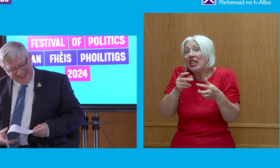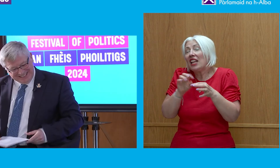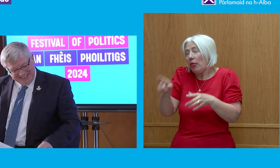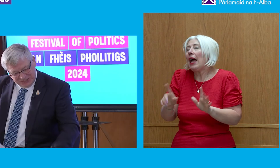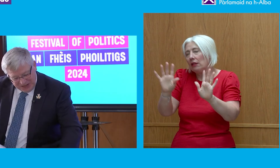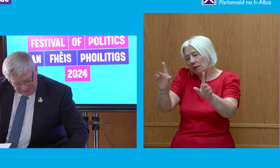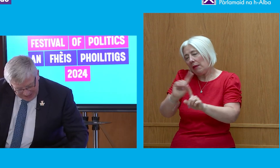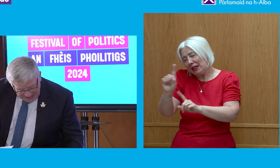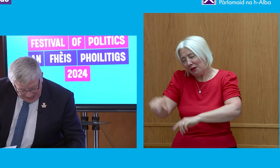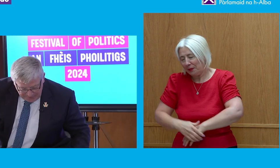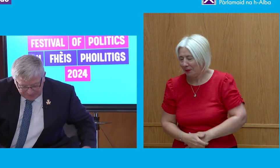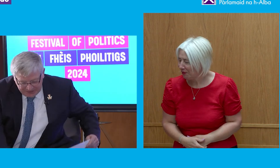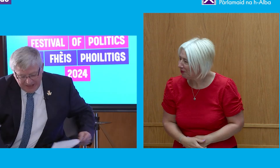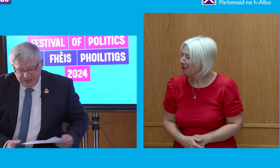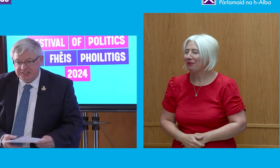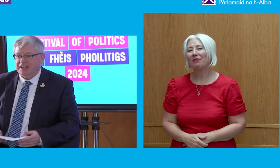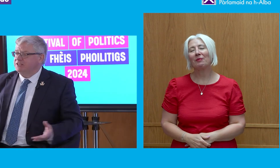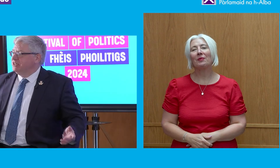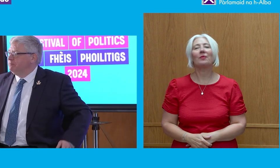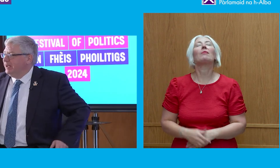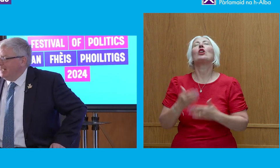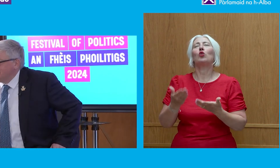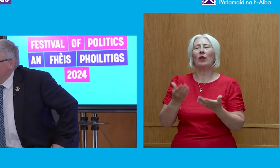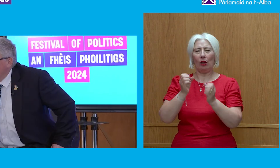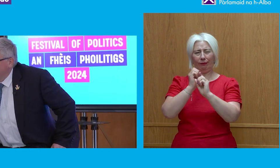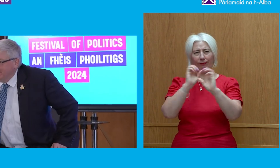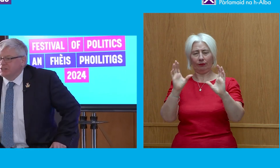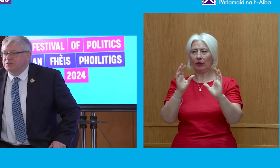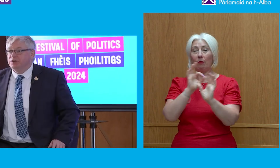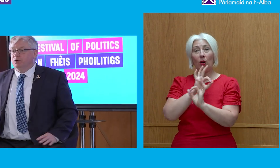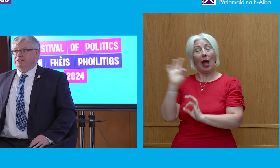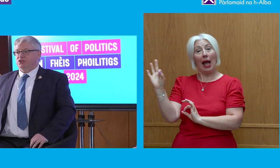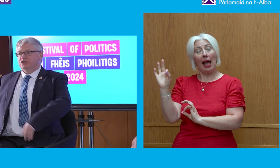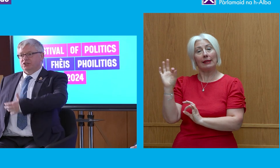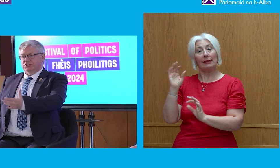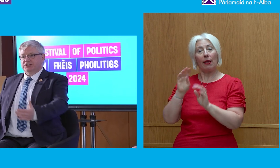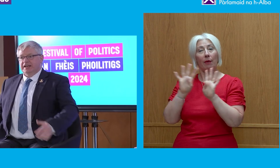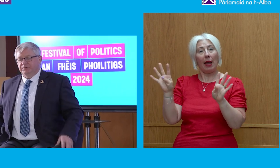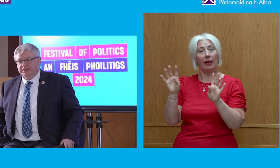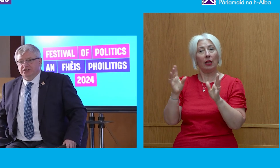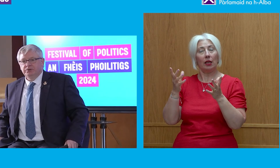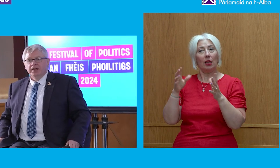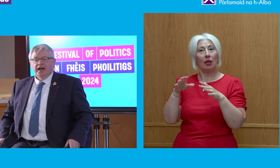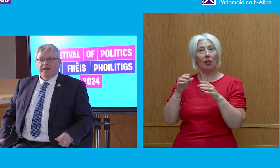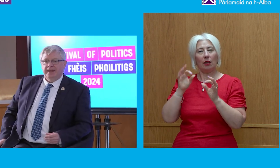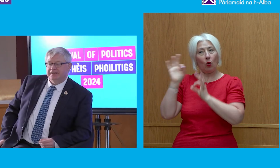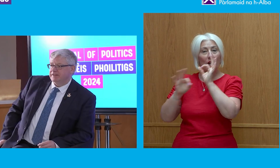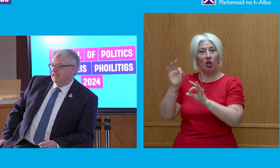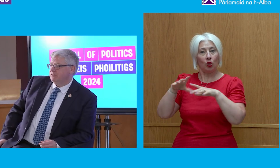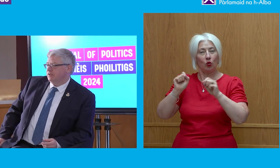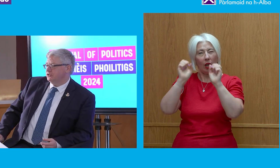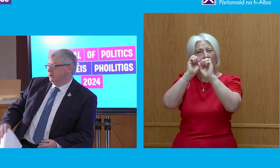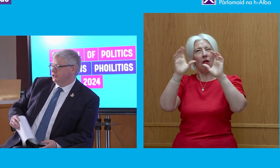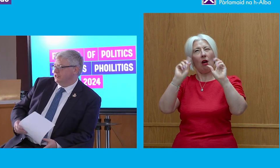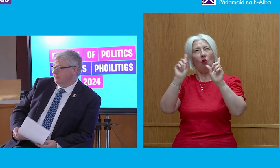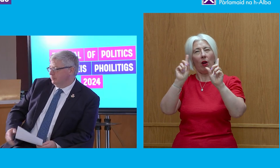And that's it. So I'm going to set the scene by asking our panellists a few questions just to delve into. And then at